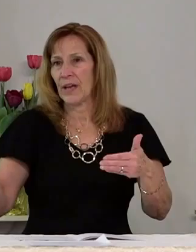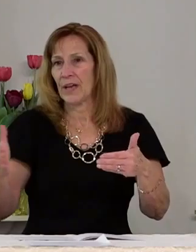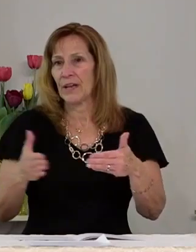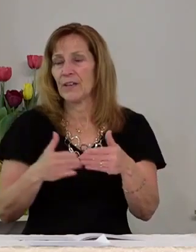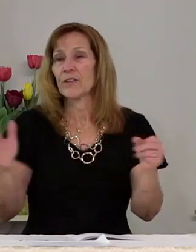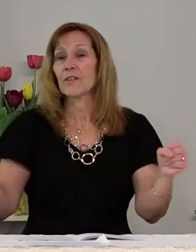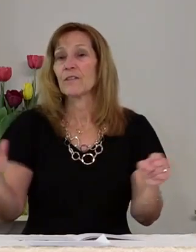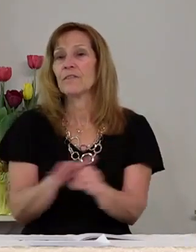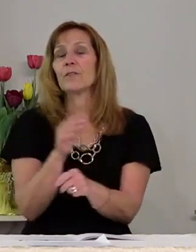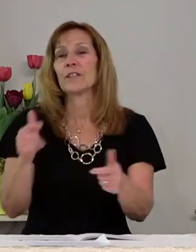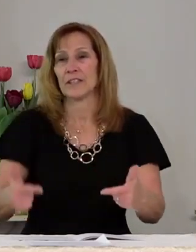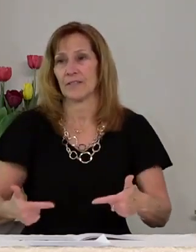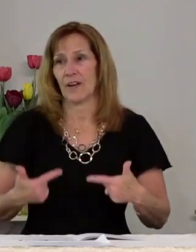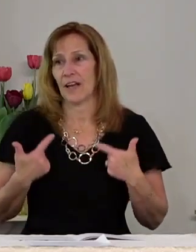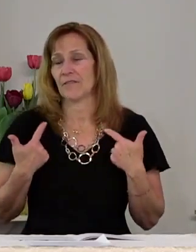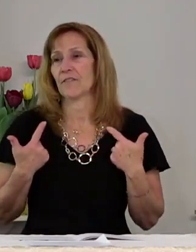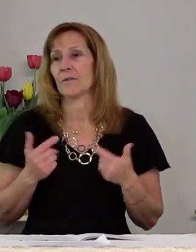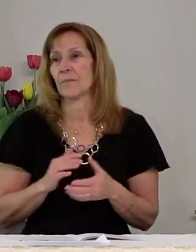fullness of life